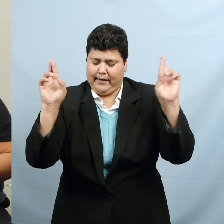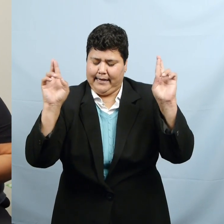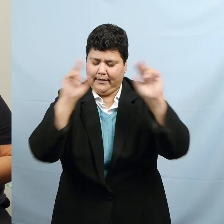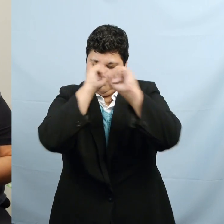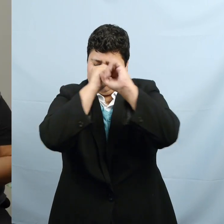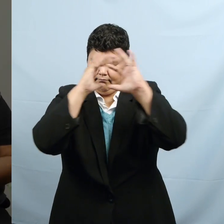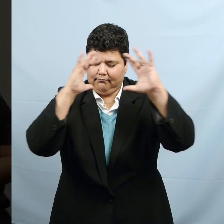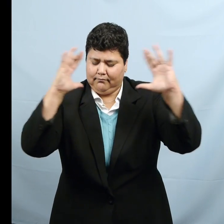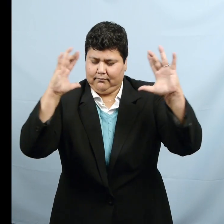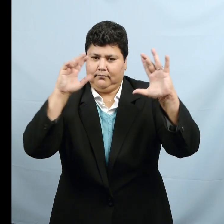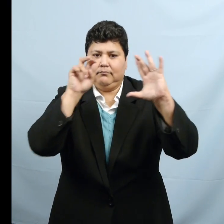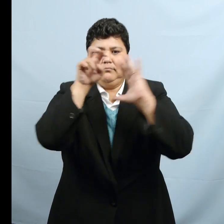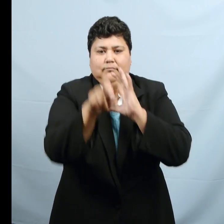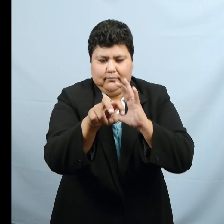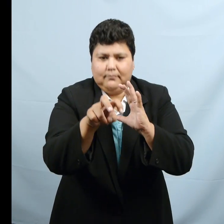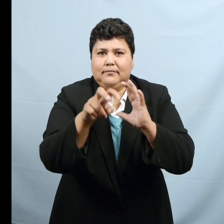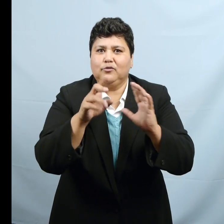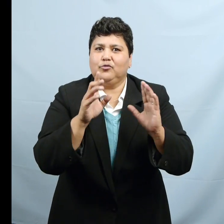as well.